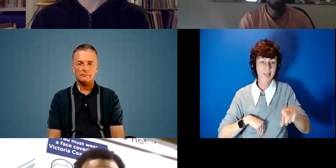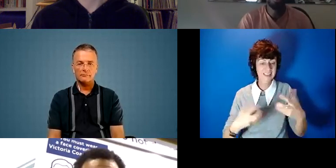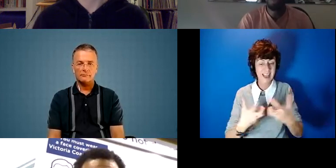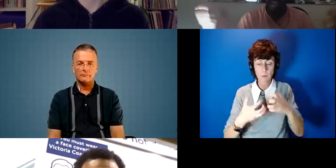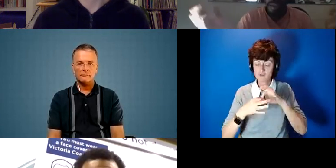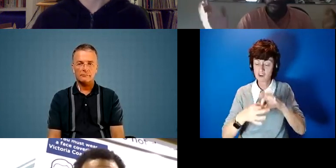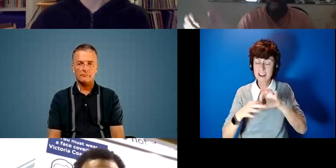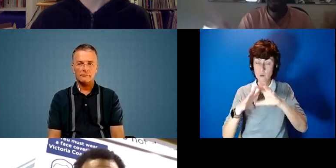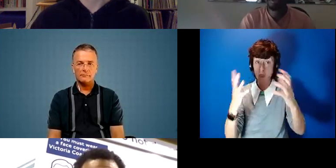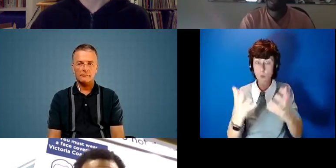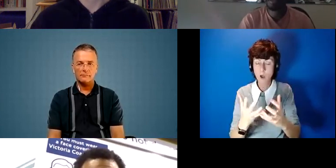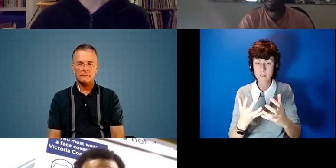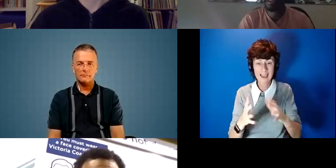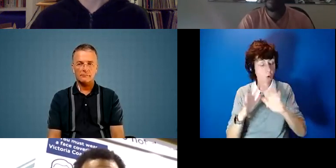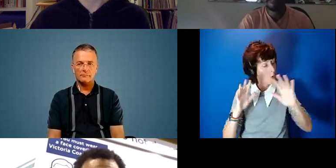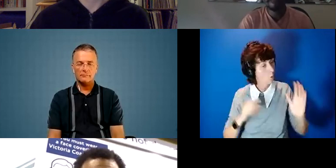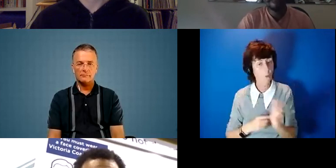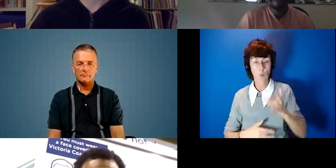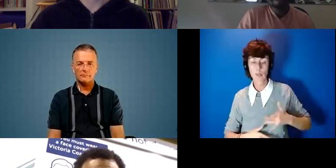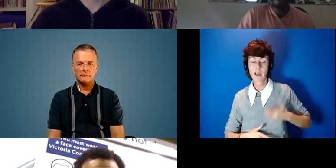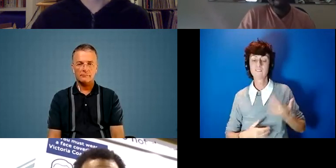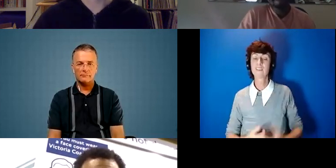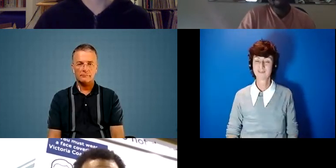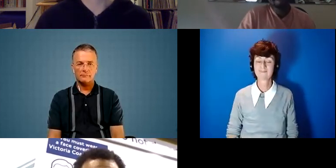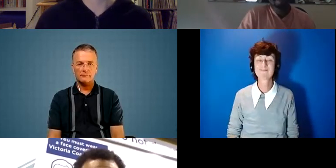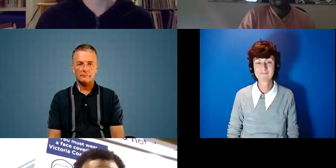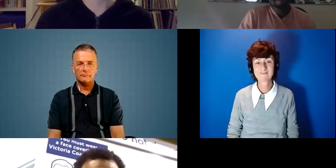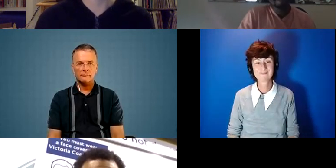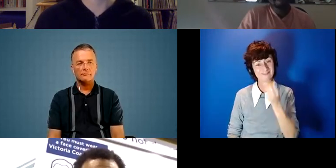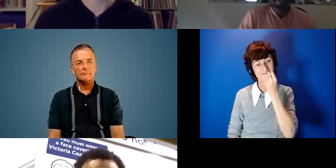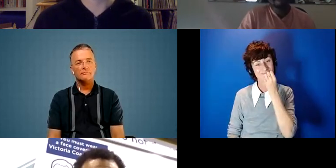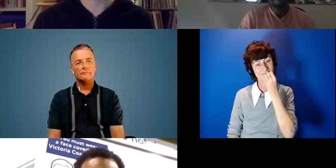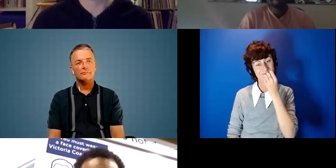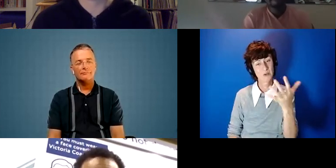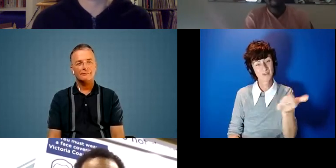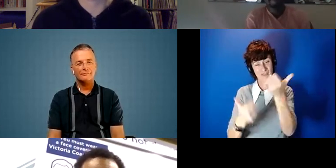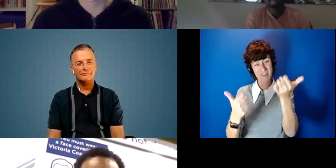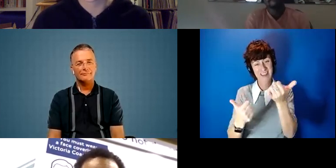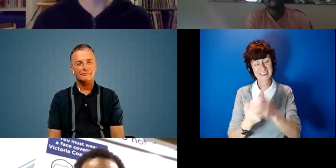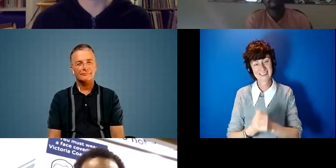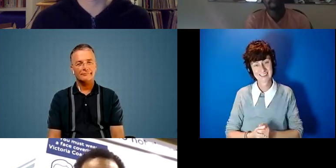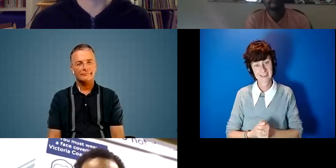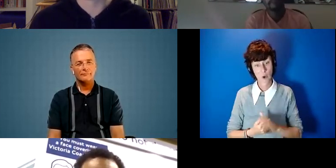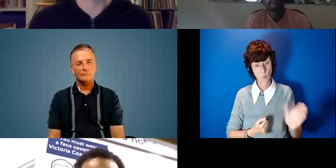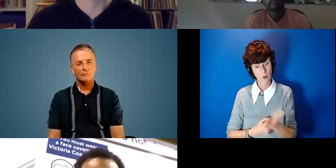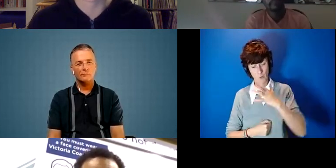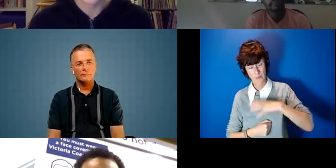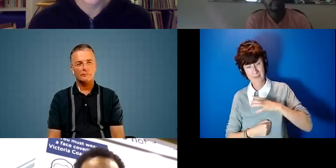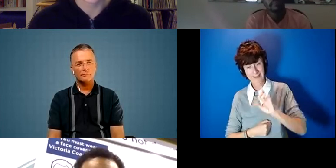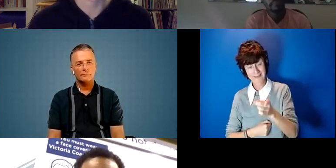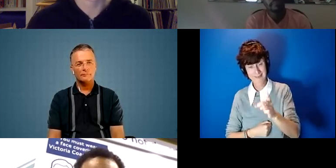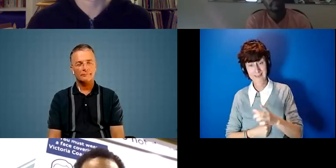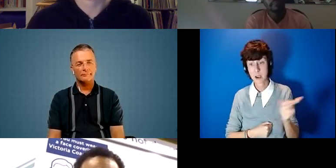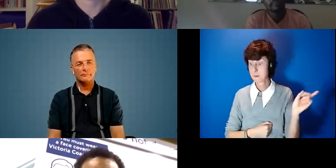life all kinds of life for that matter what a beautiful note to leave that on i think we could all do with doing a bit of that i'm returning